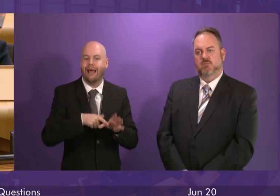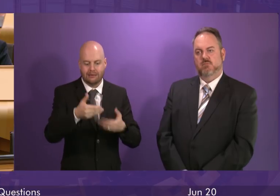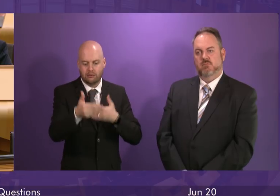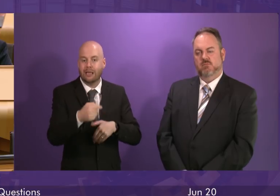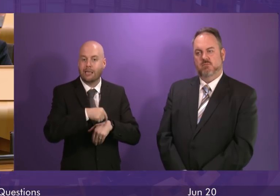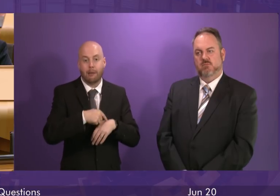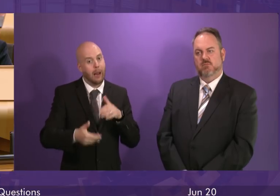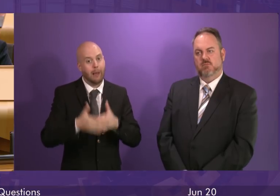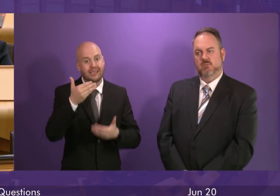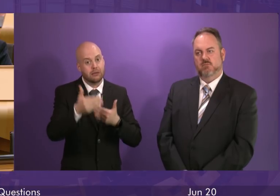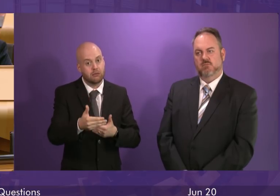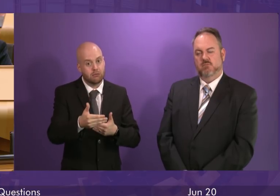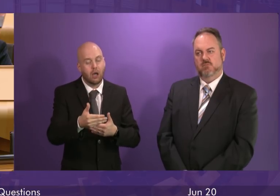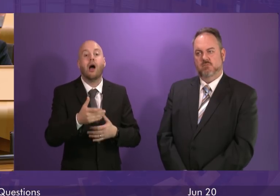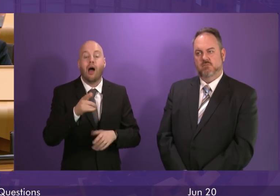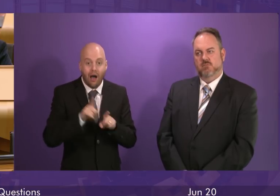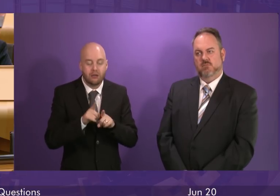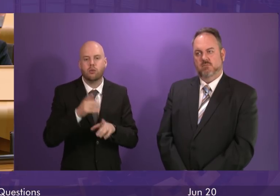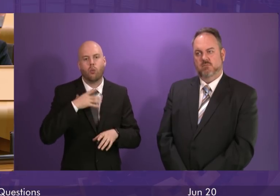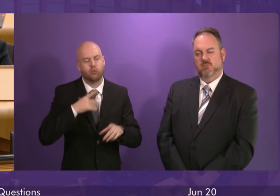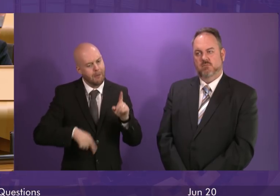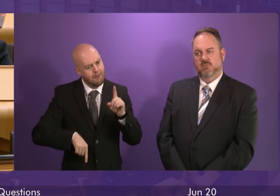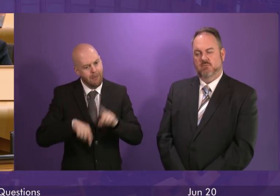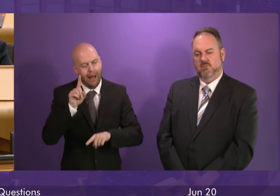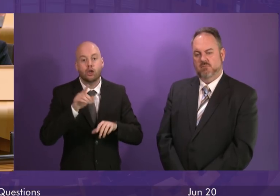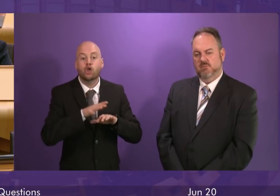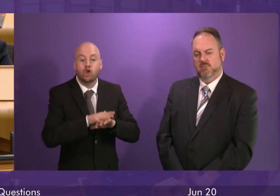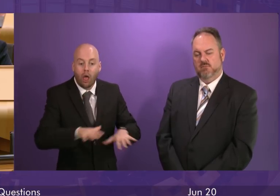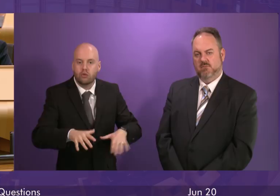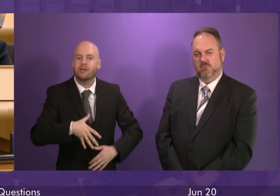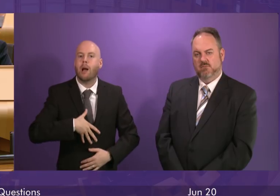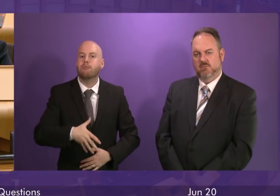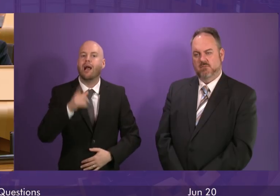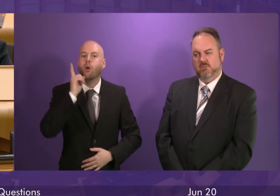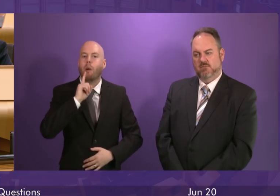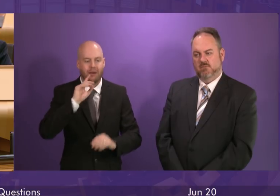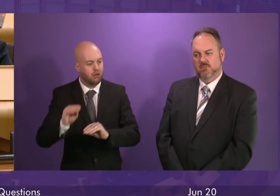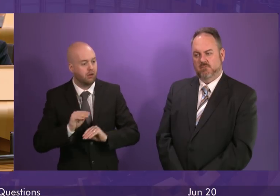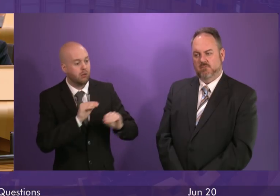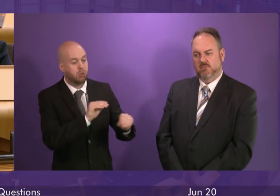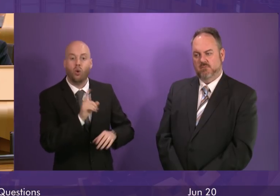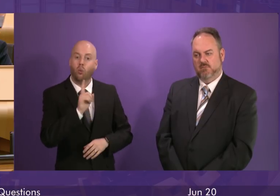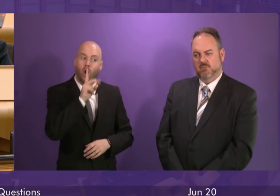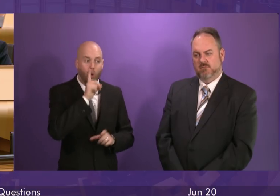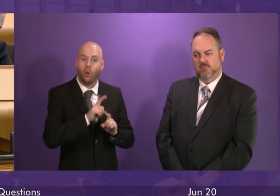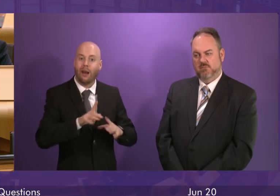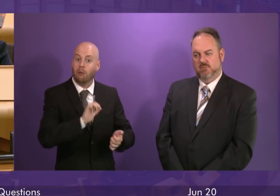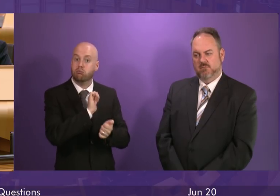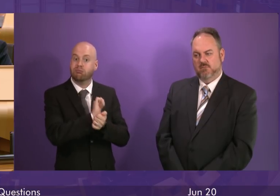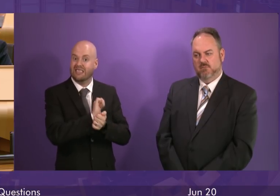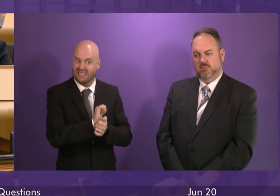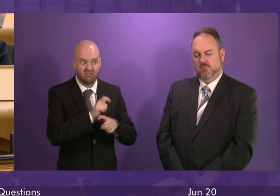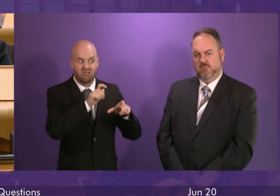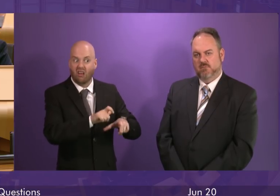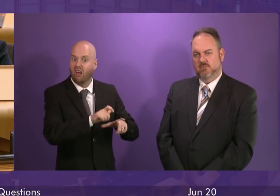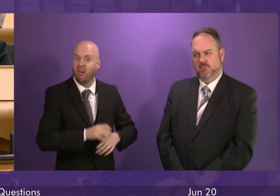on detention of children and pregnant women. An action that could be taken today by the current Prime Minister and the current